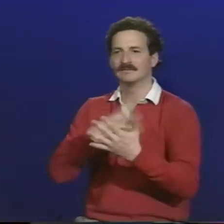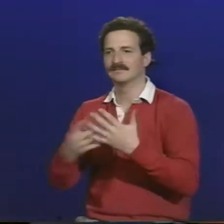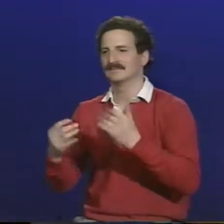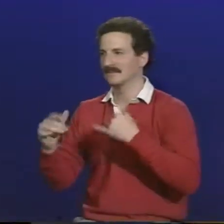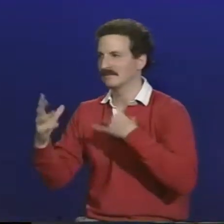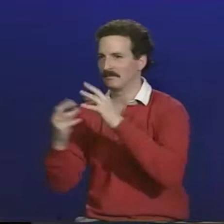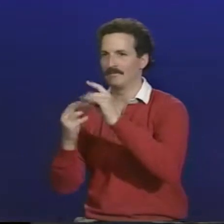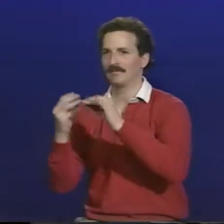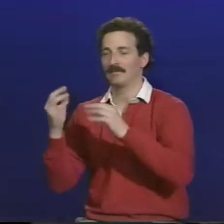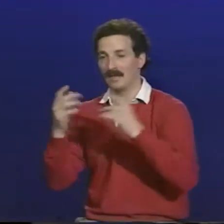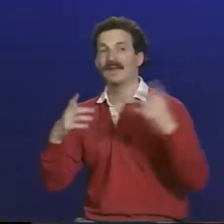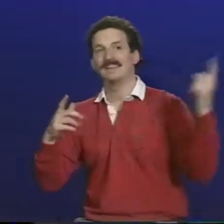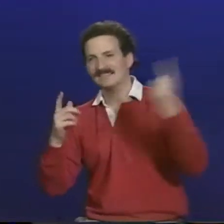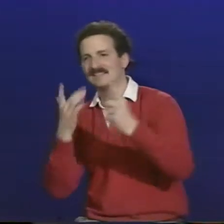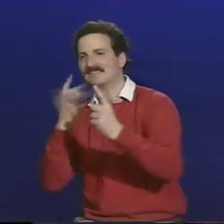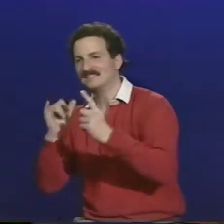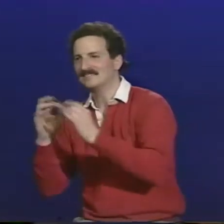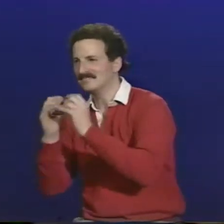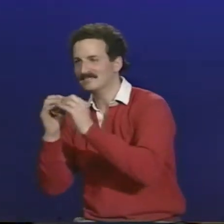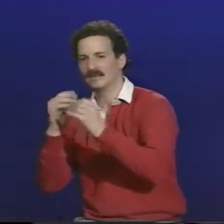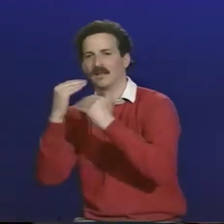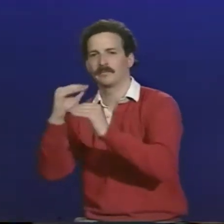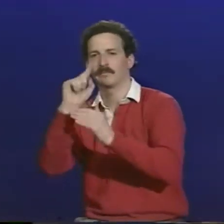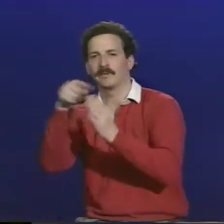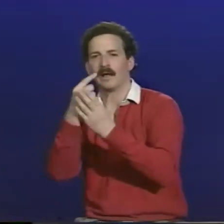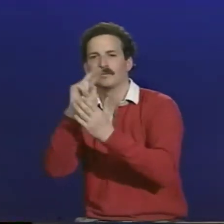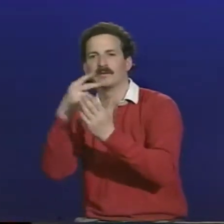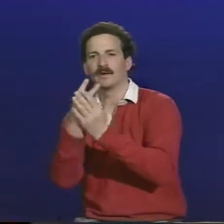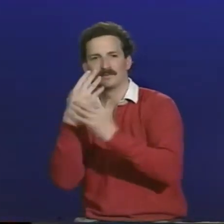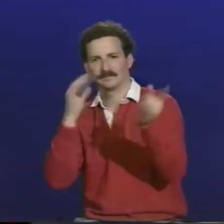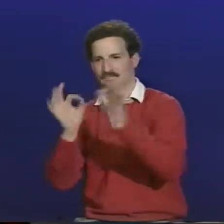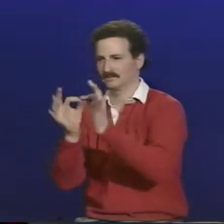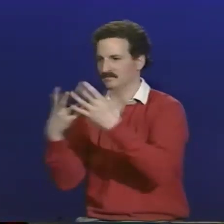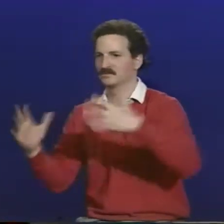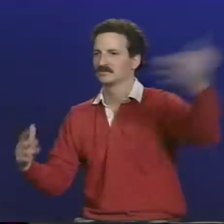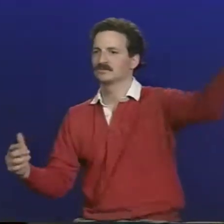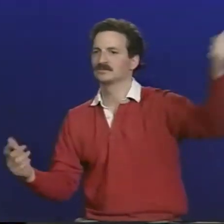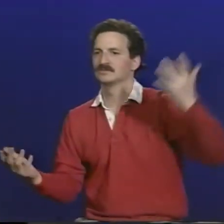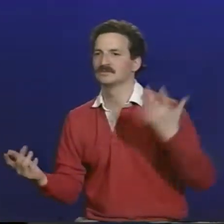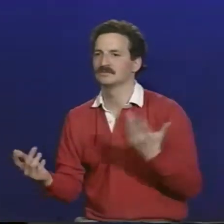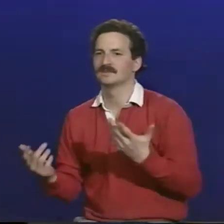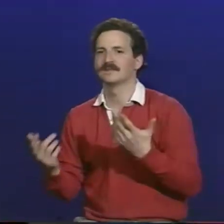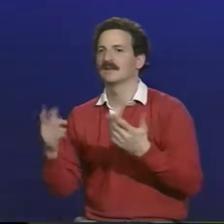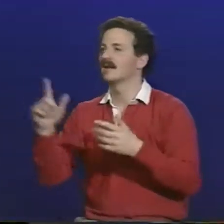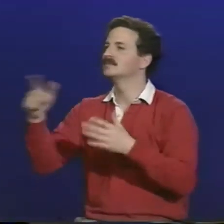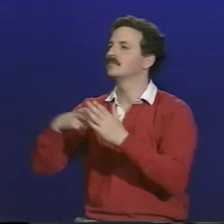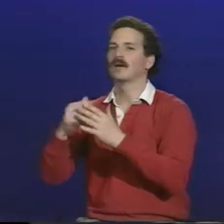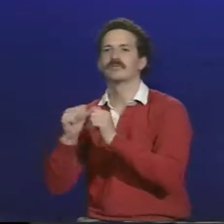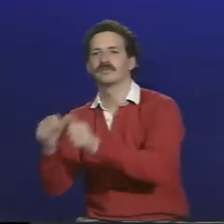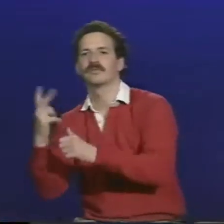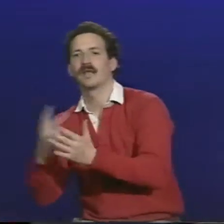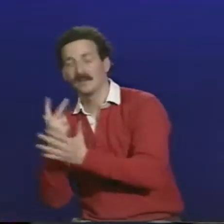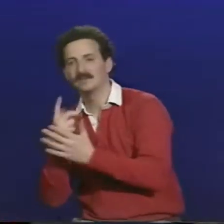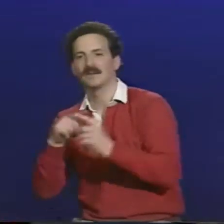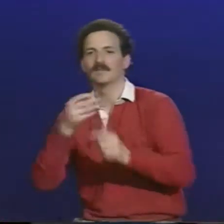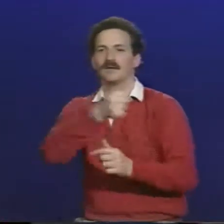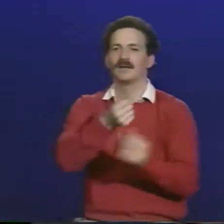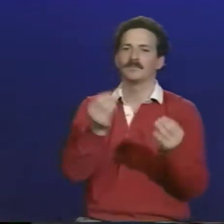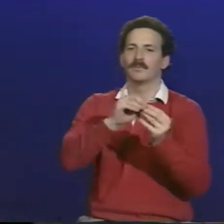together because everyone felt like they were tied down to my schedule. And the interpreter would come and only be here for maybe one or two hours. That was a